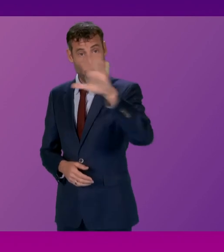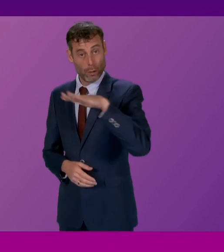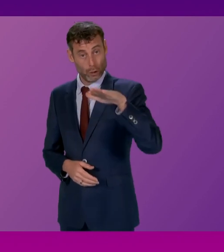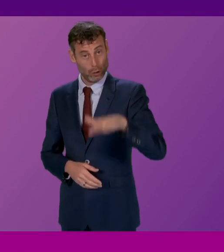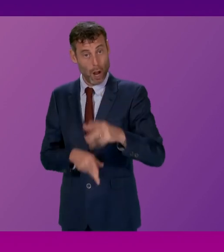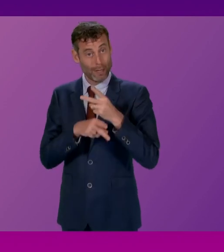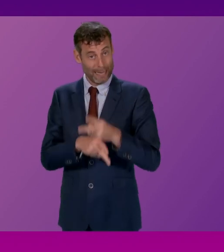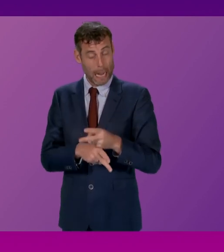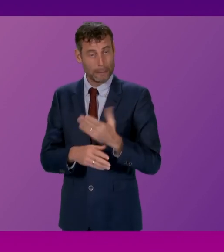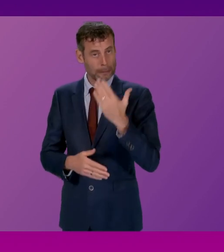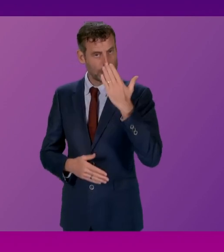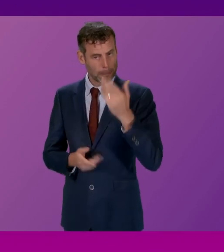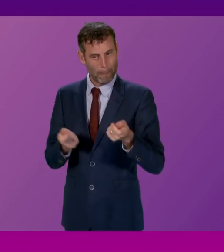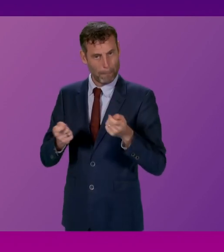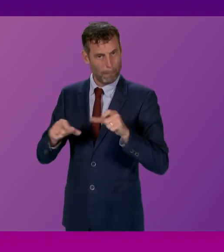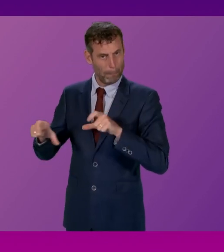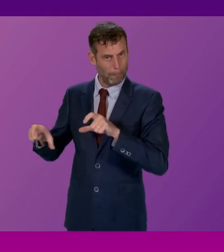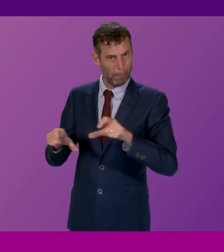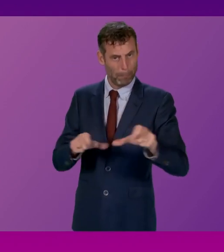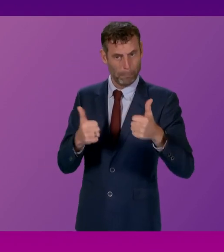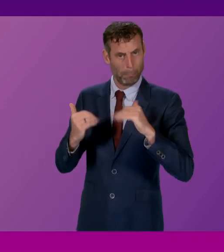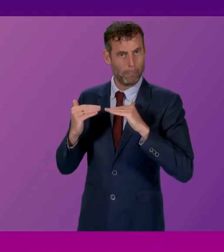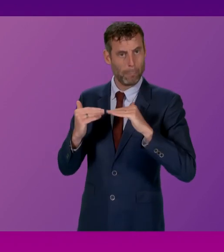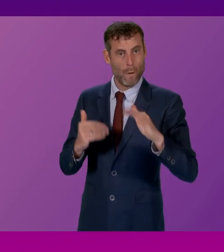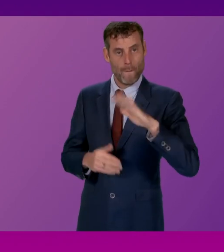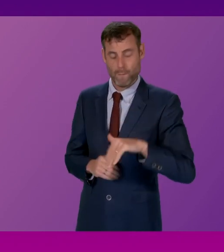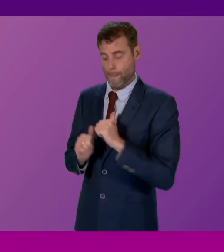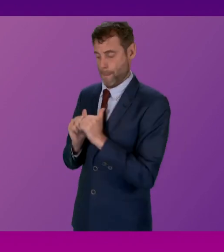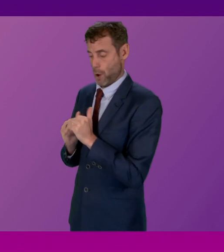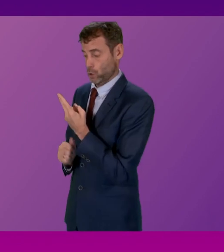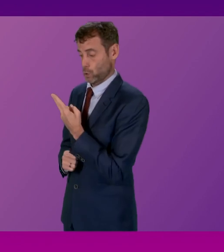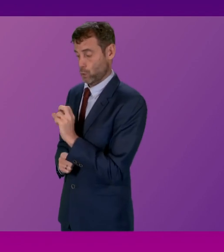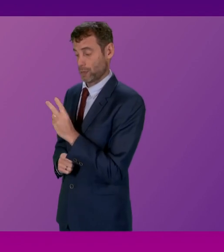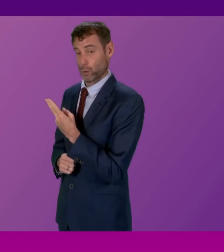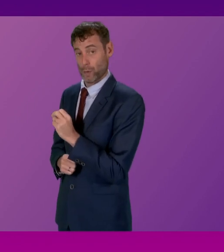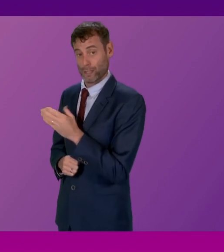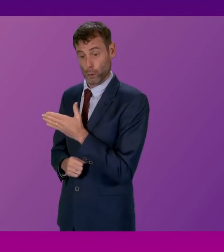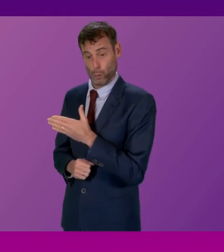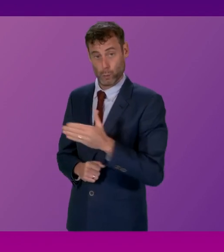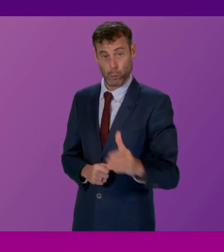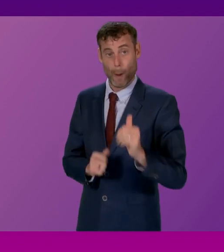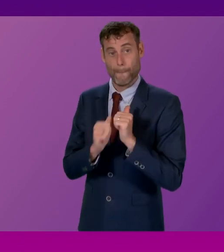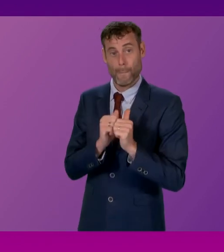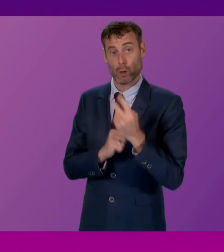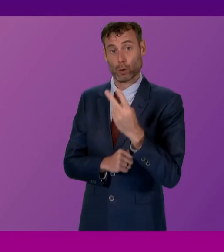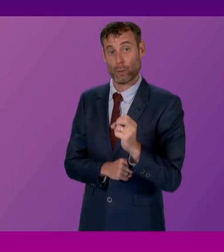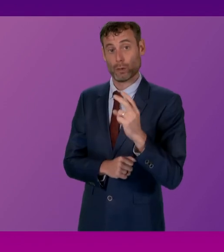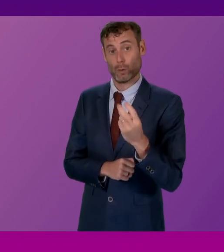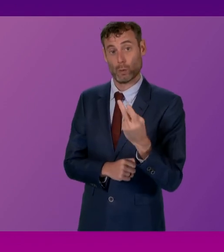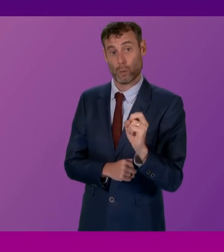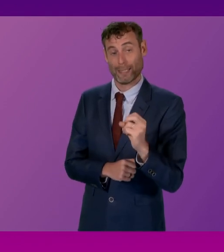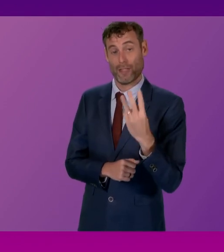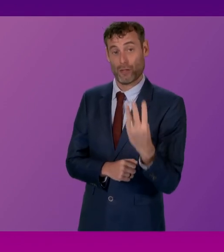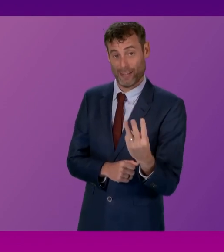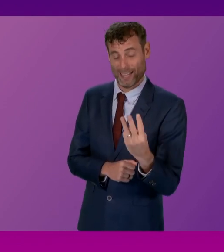stable, and has remained stable between March 2020 and March 2023. And we know from the delivery data that we collect